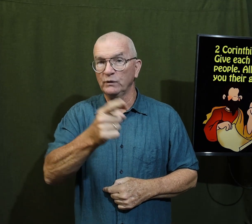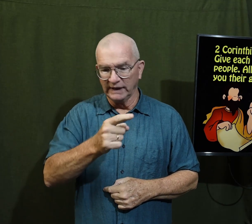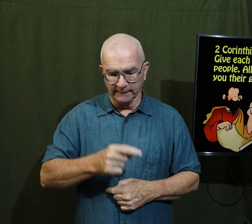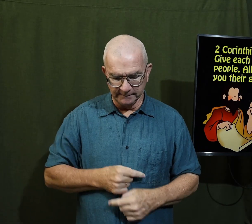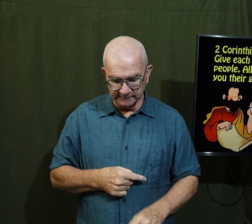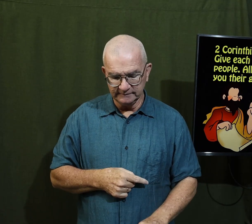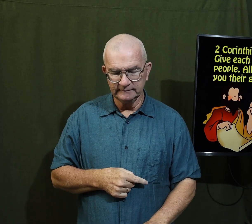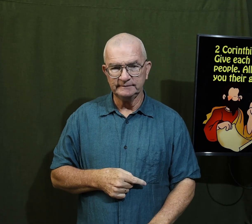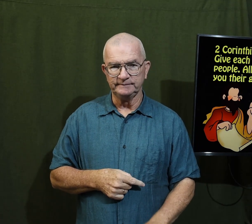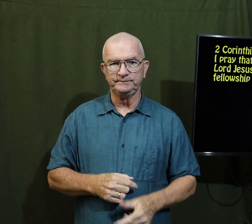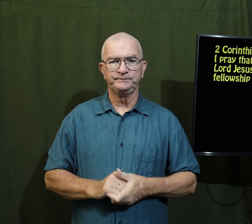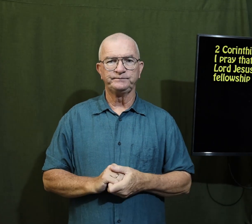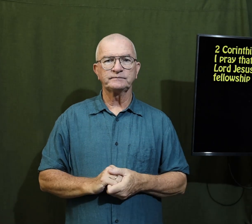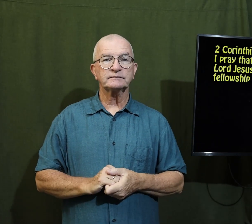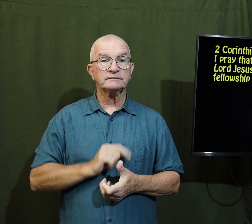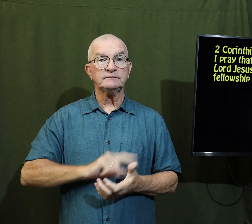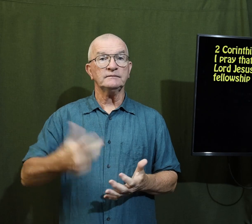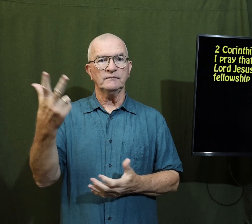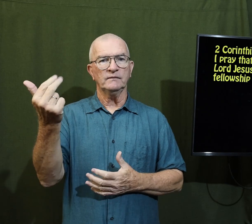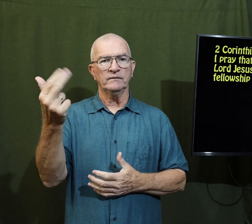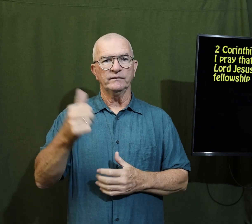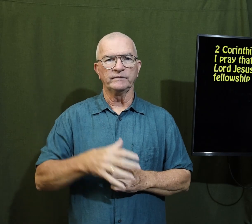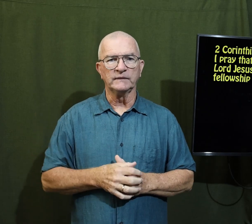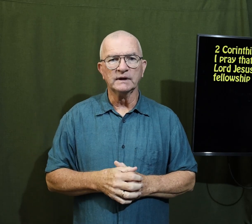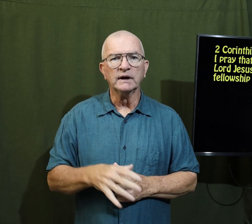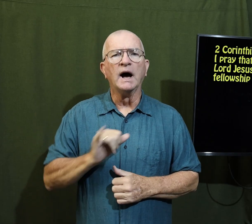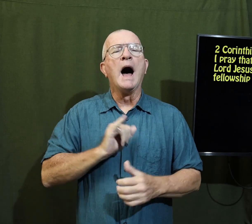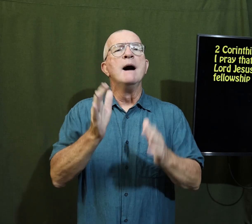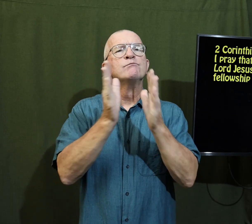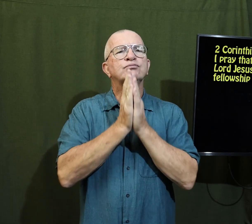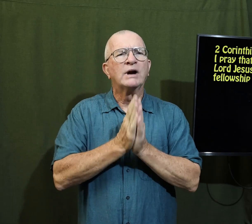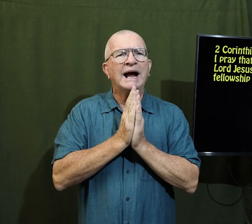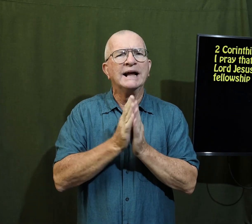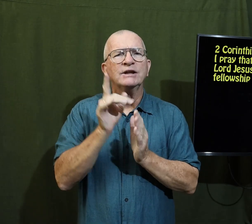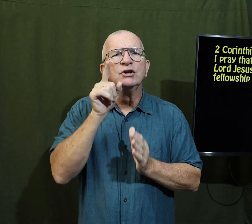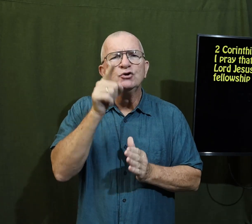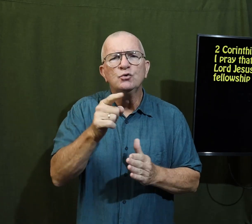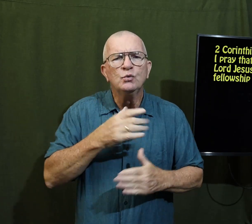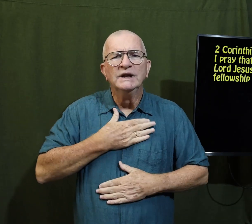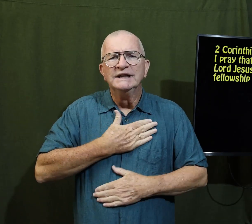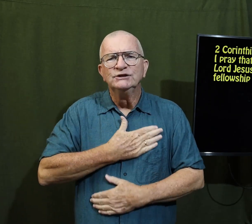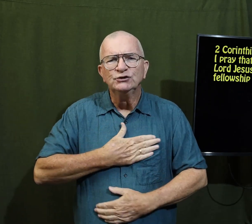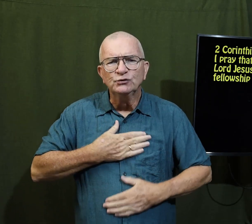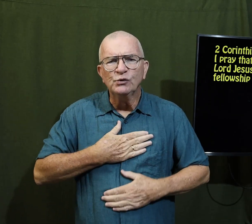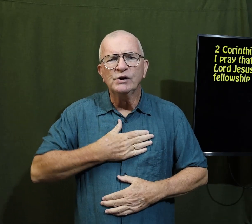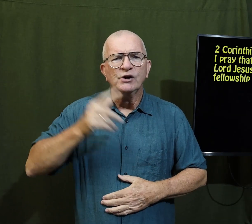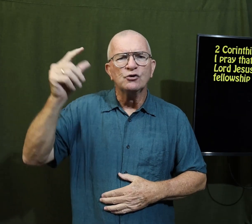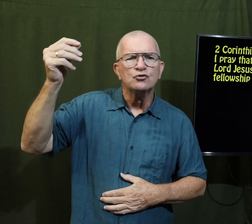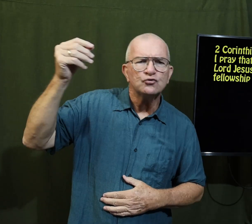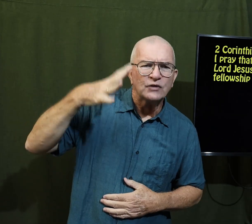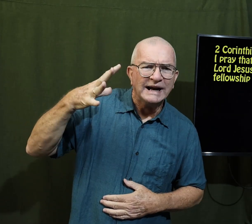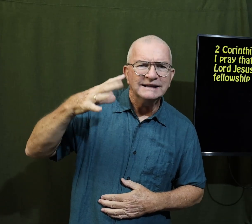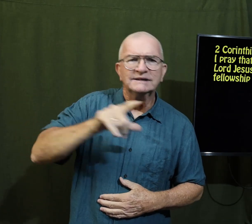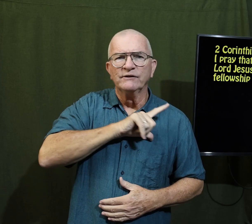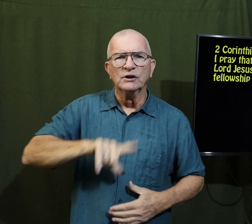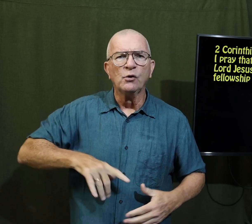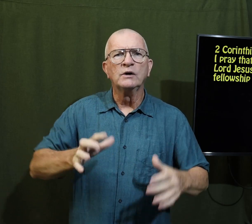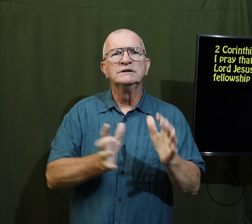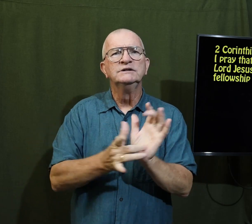he said hello to them verse 13 I pray that you will enjoy the grace of the Lord Jesus